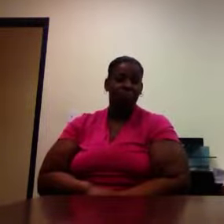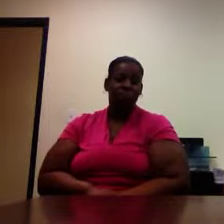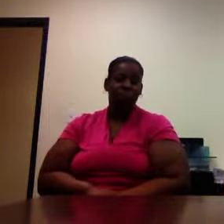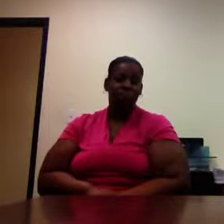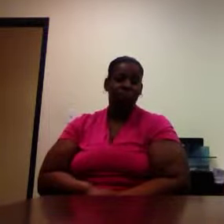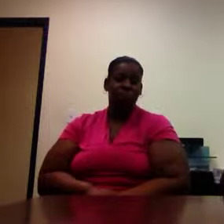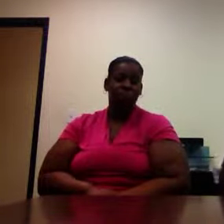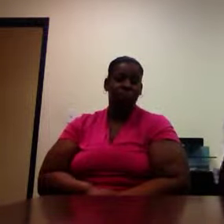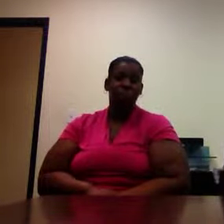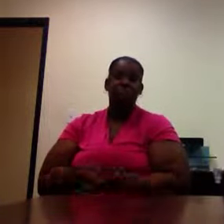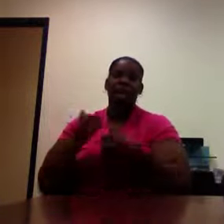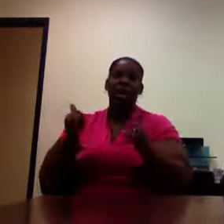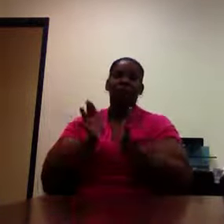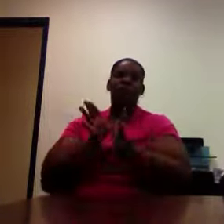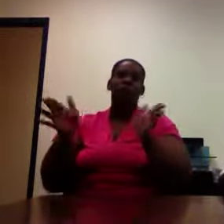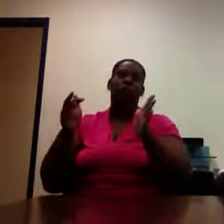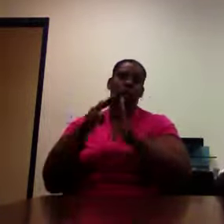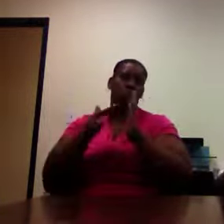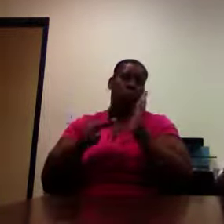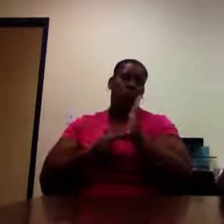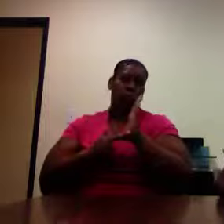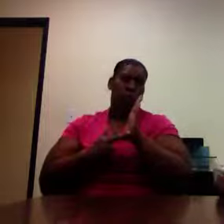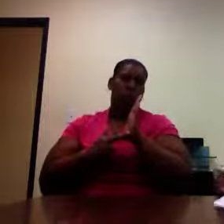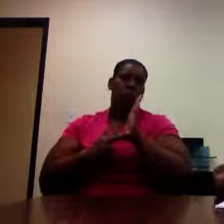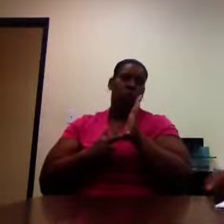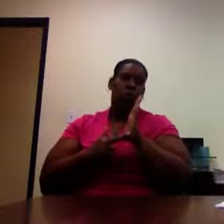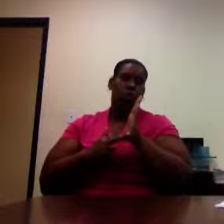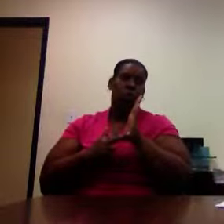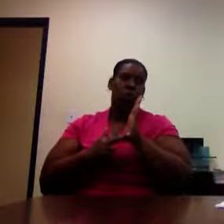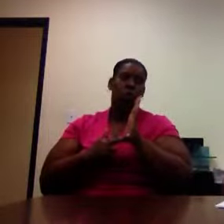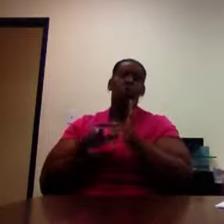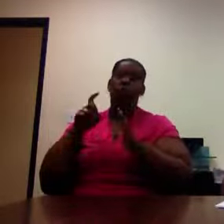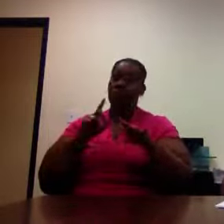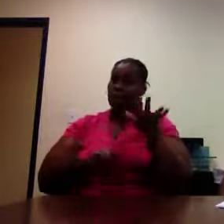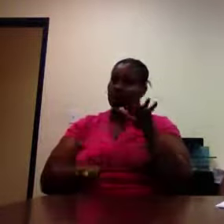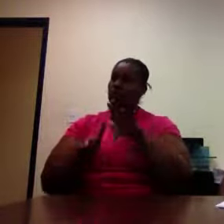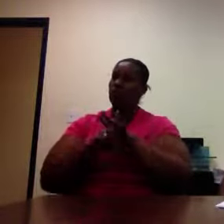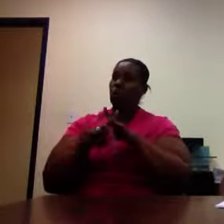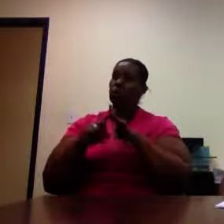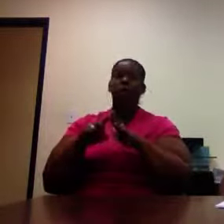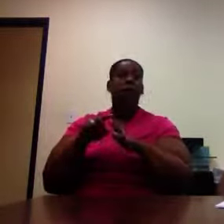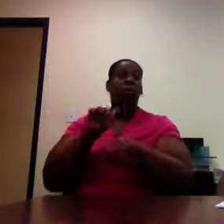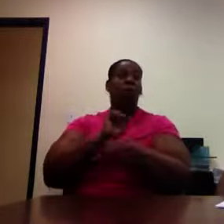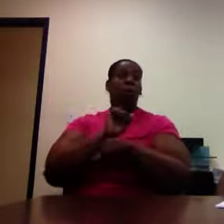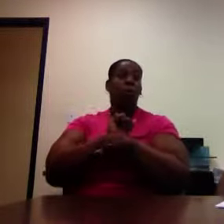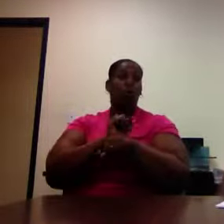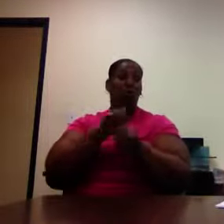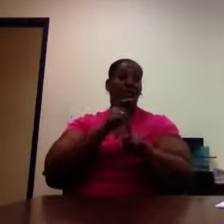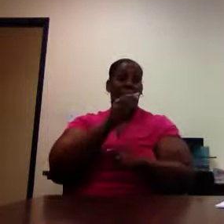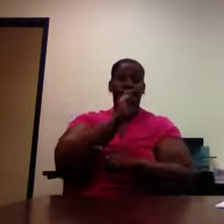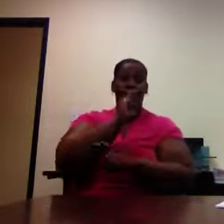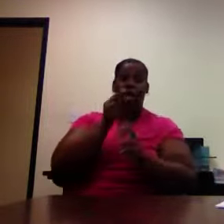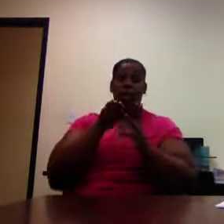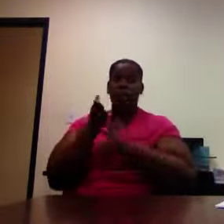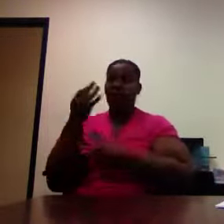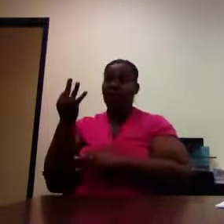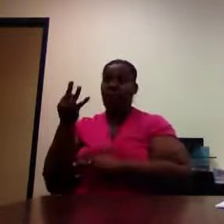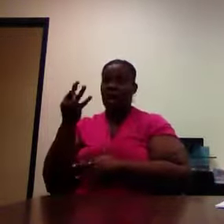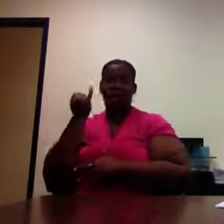All right. General rules. All right. Daily attendance Monday through Friday. All If you cannot be present, you need to call the